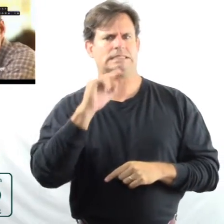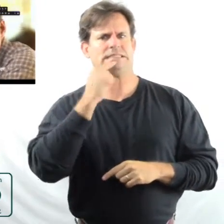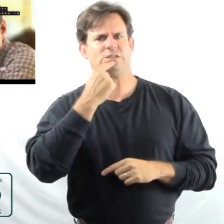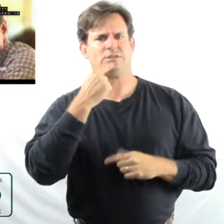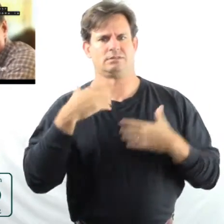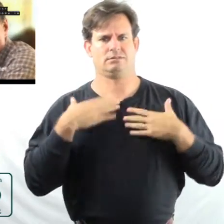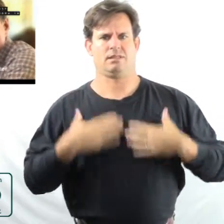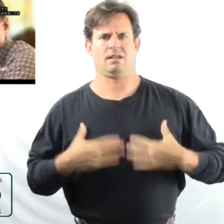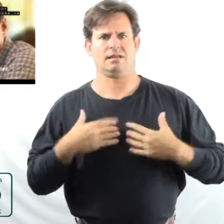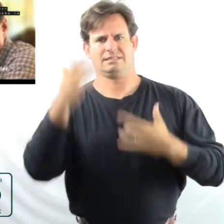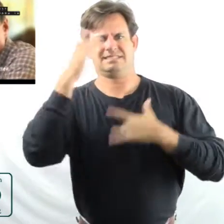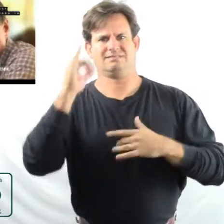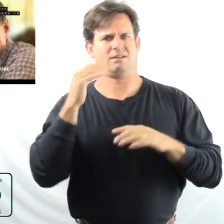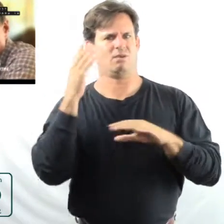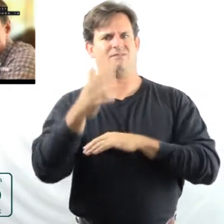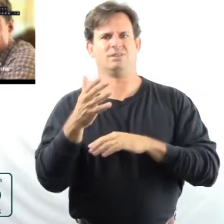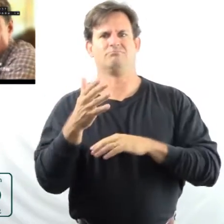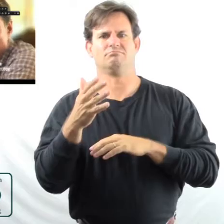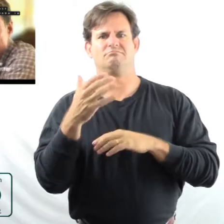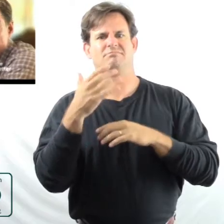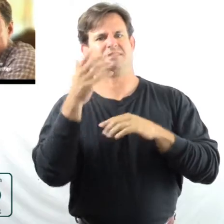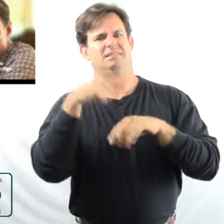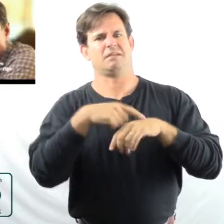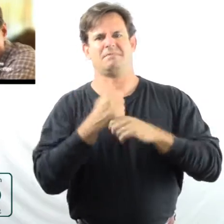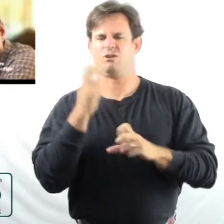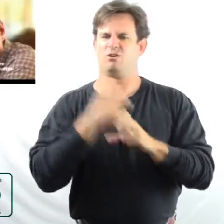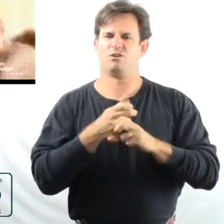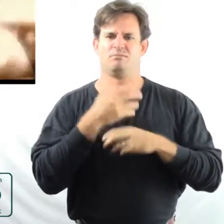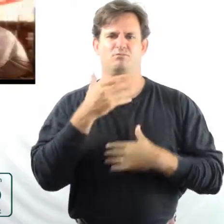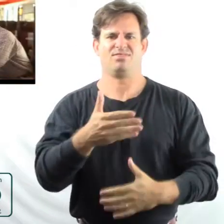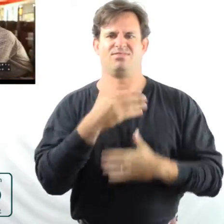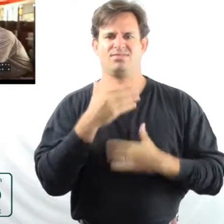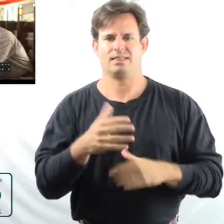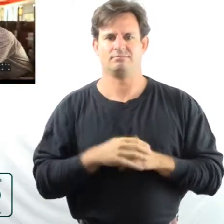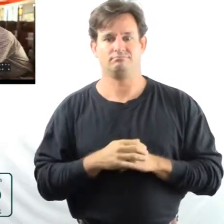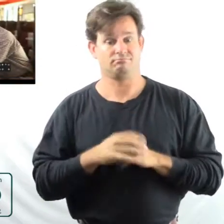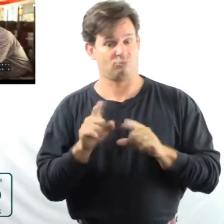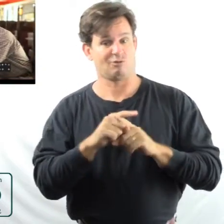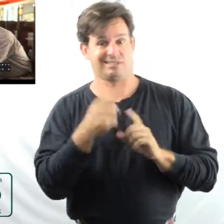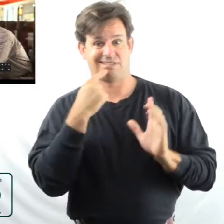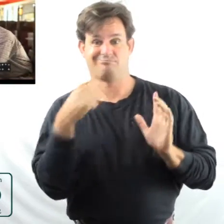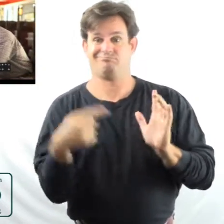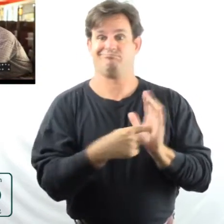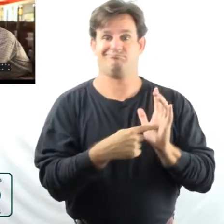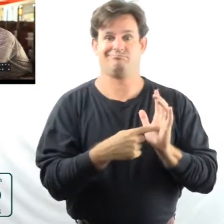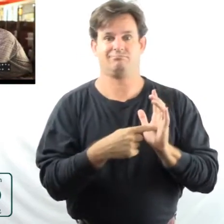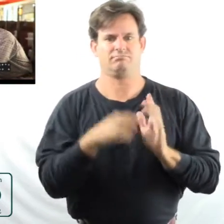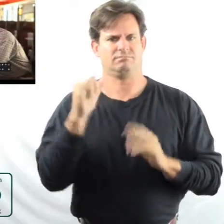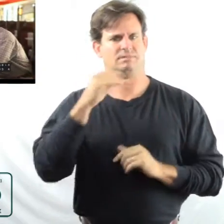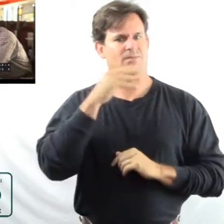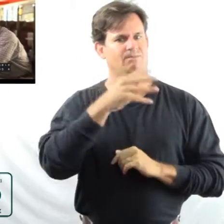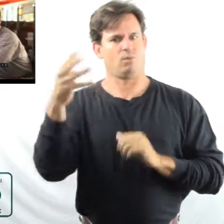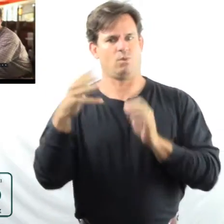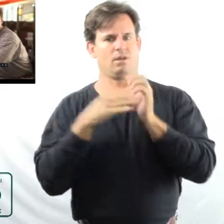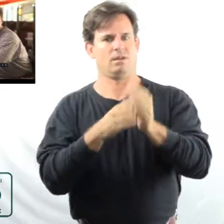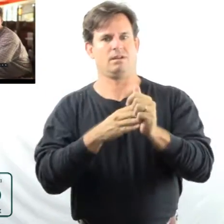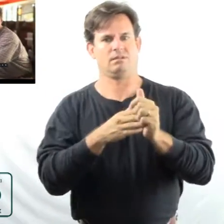disease that over time makes it hard to breathe. It says here it's the fourth leading cause of death and a leading cause of